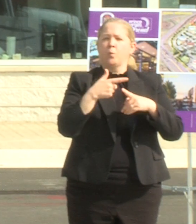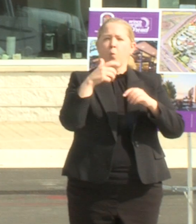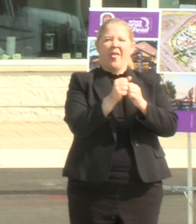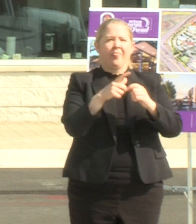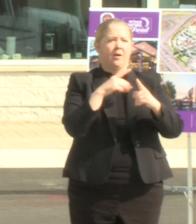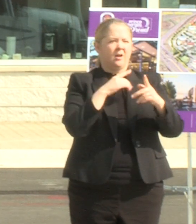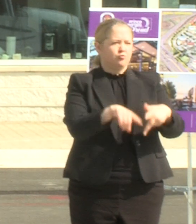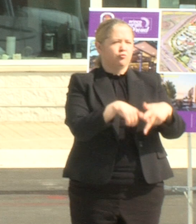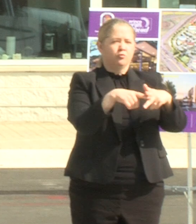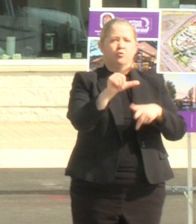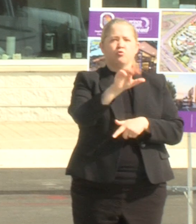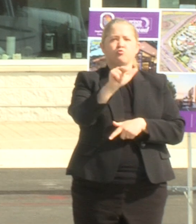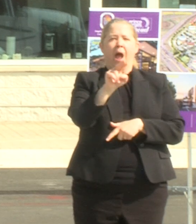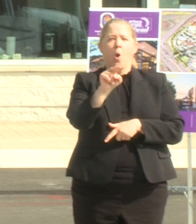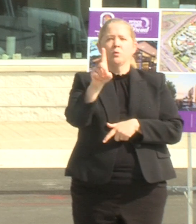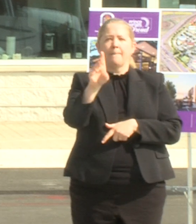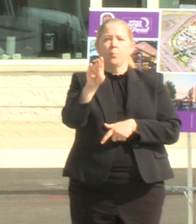answer or you can certainly get some afterward